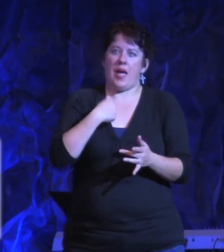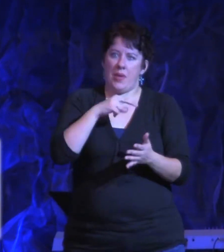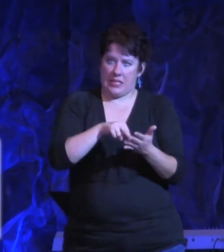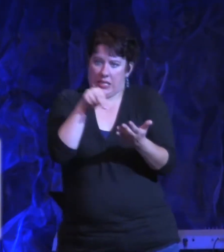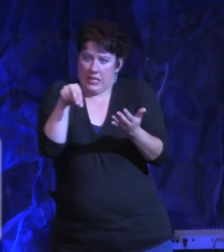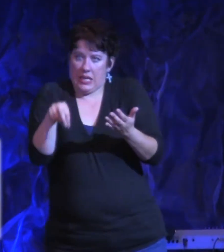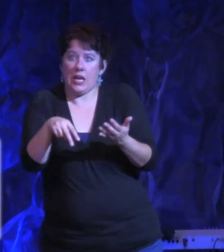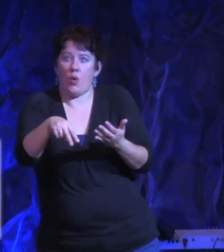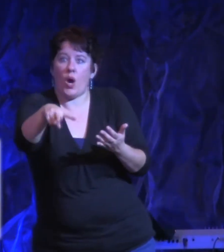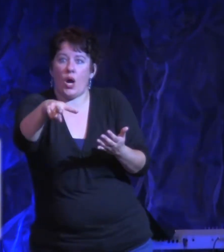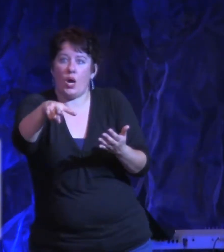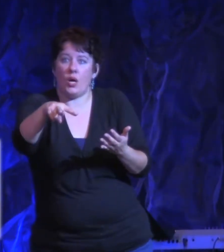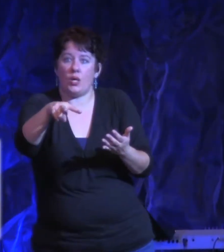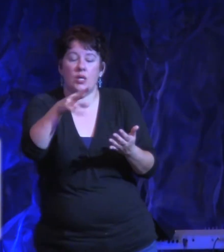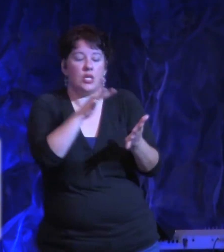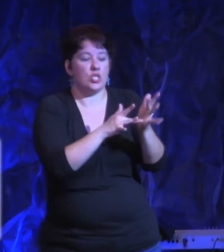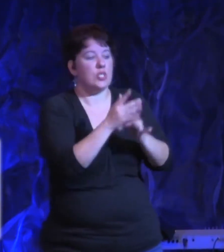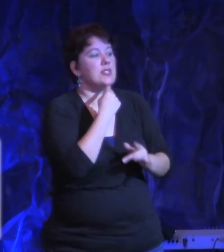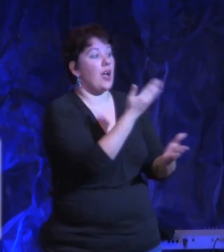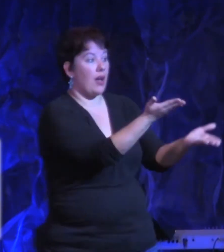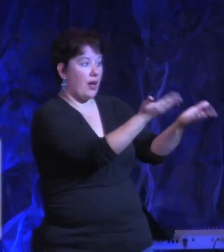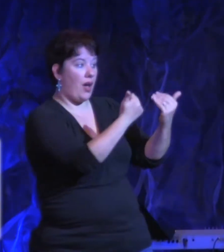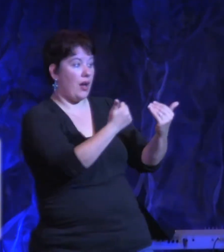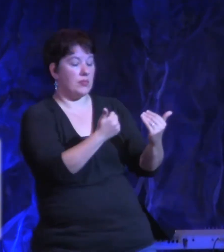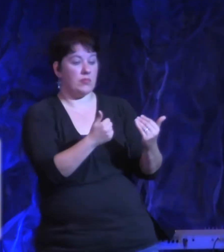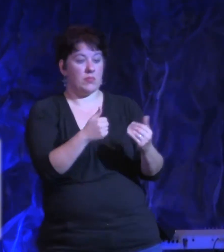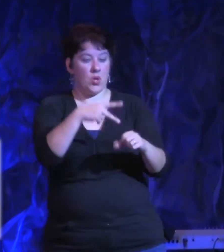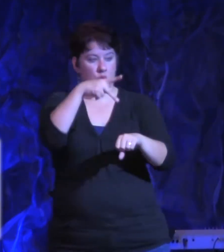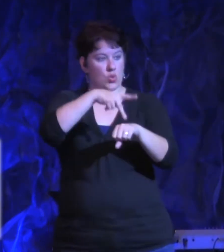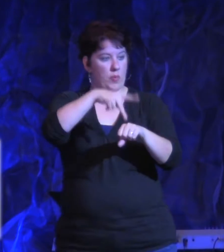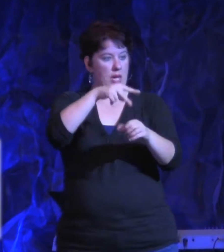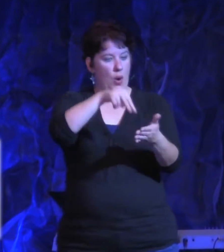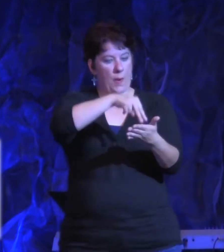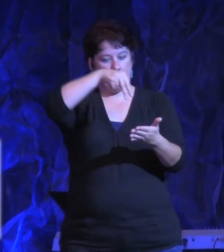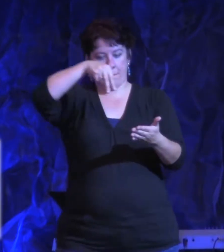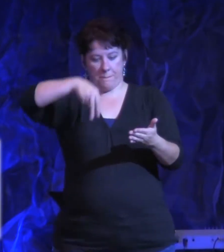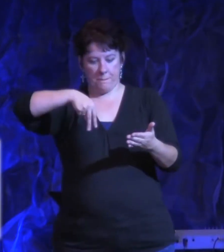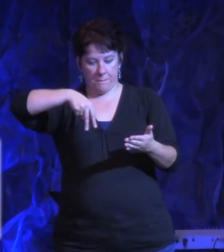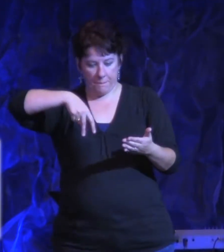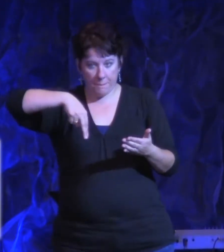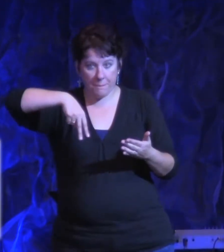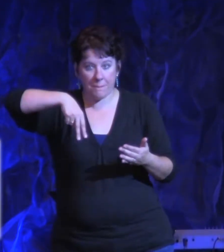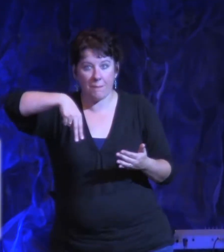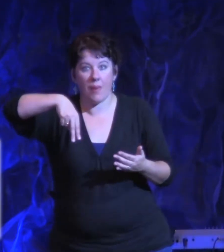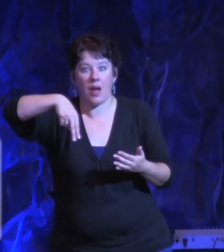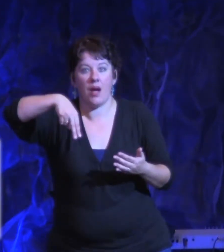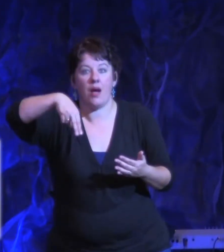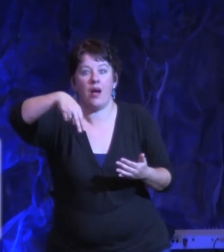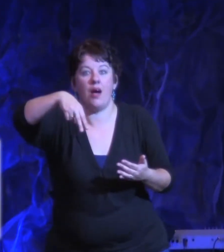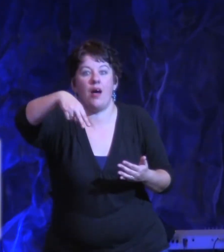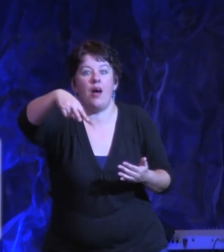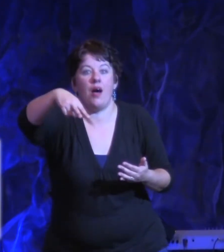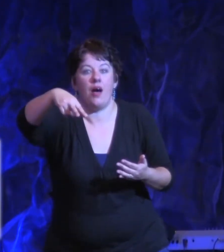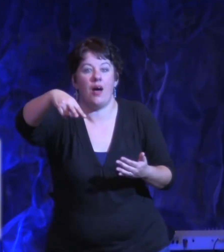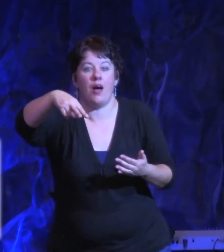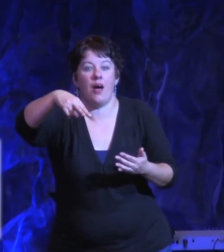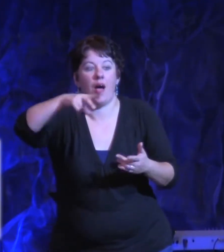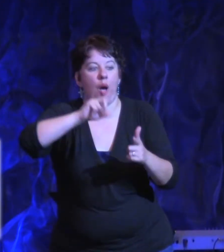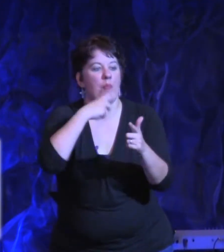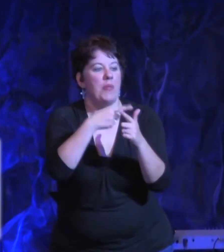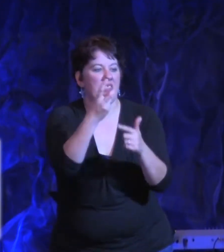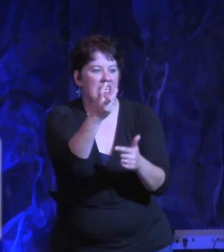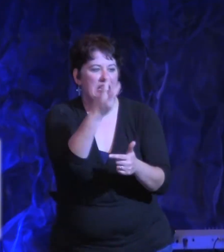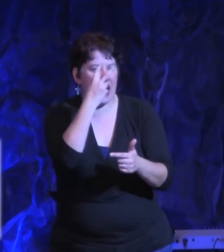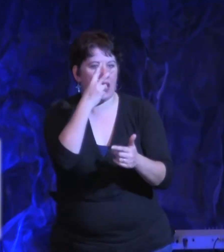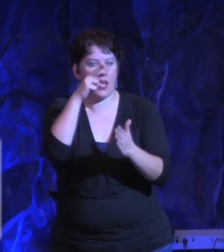became frightened. He began to sink, and he cried out, Lord, save me. Immediately, Jesus stretched out his hand, took hold of him, and said to him, You of